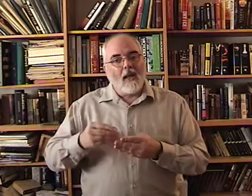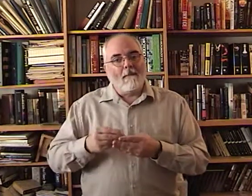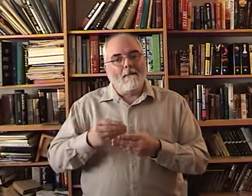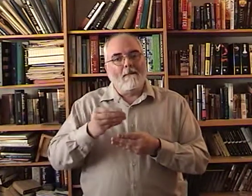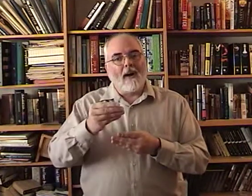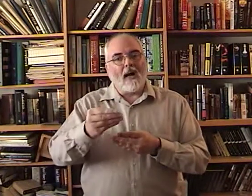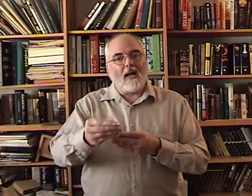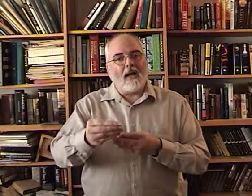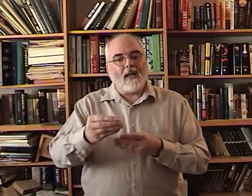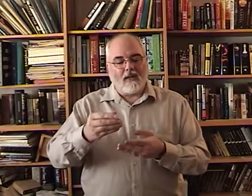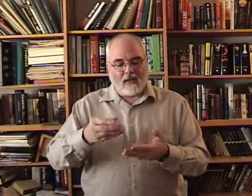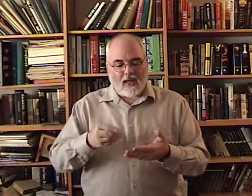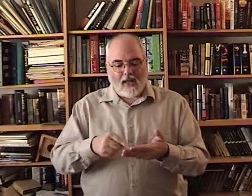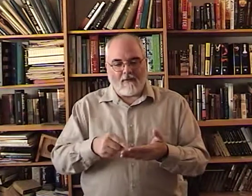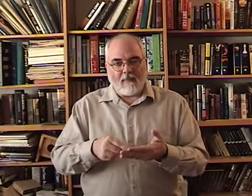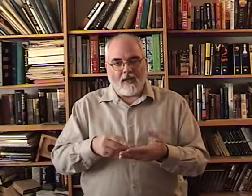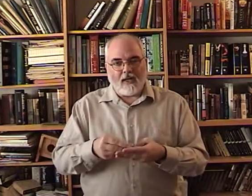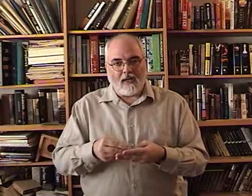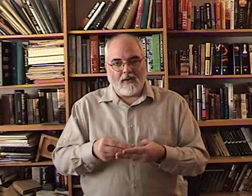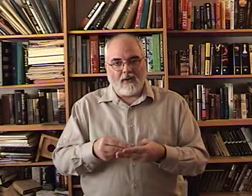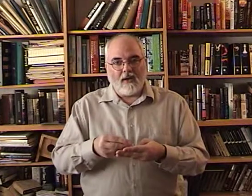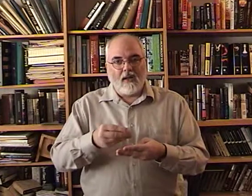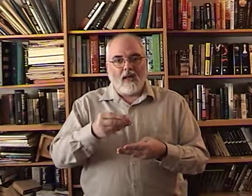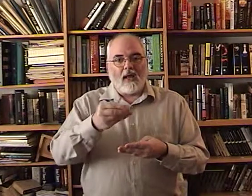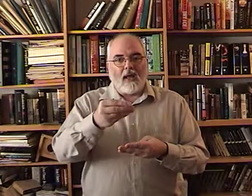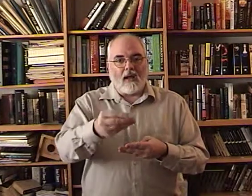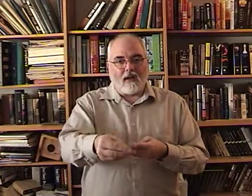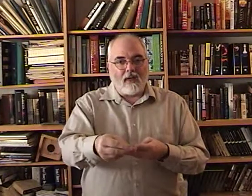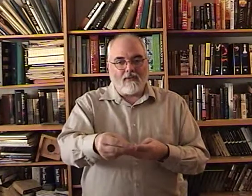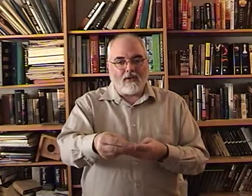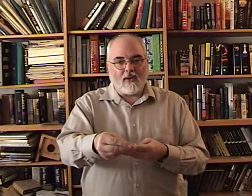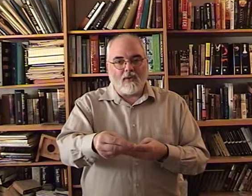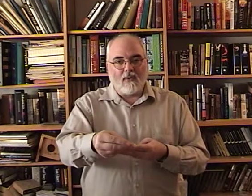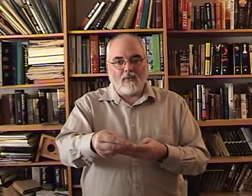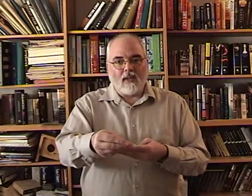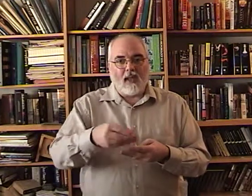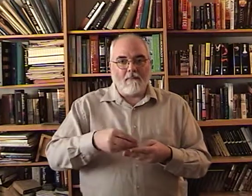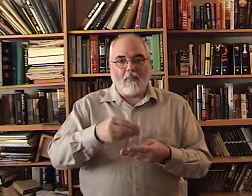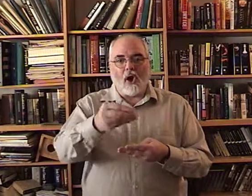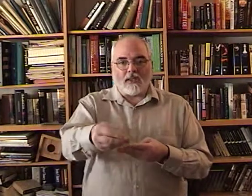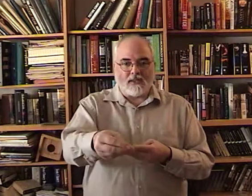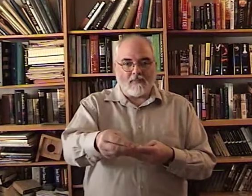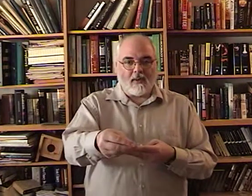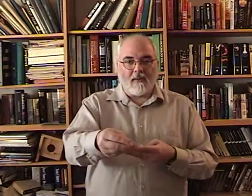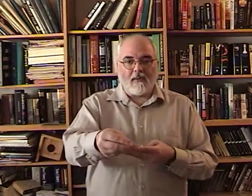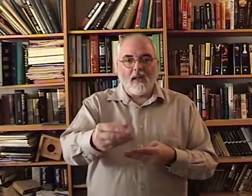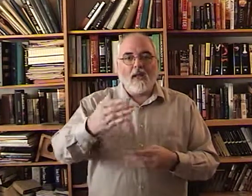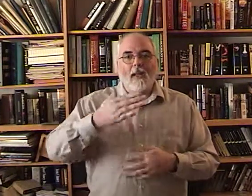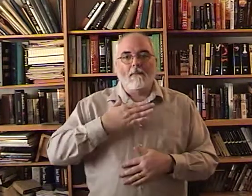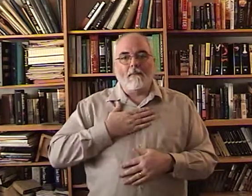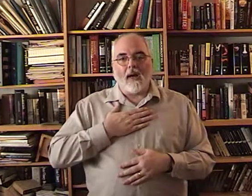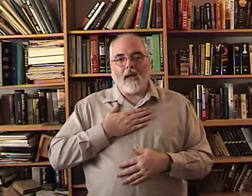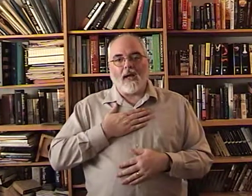By. I have money here. I'm going to give it to you. I've bought something. My.